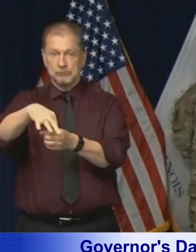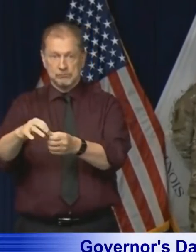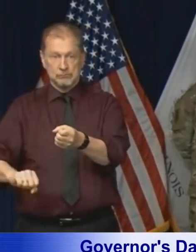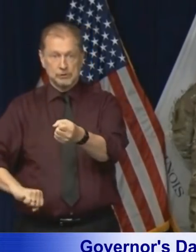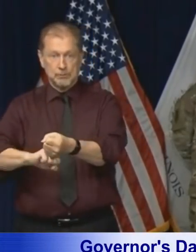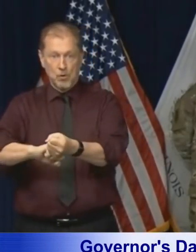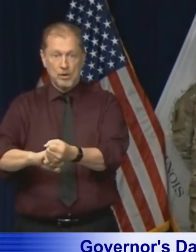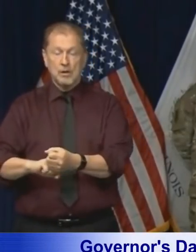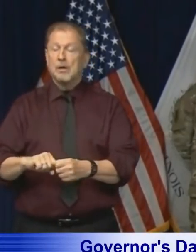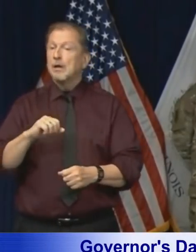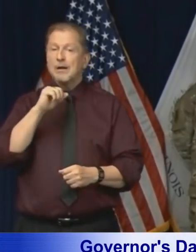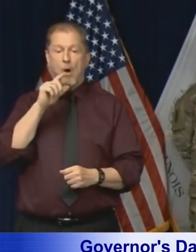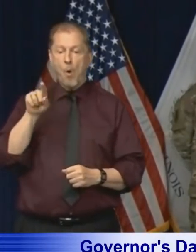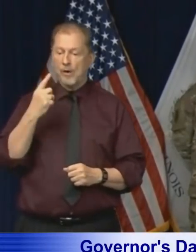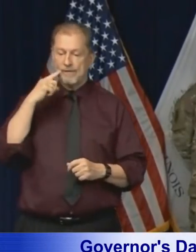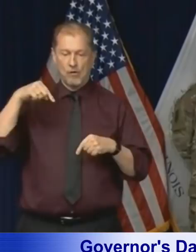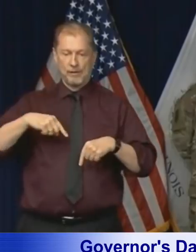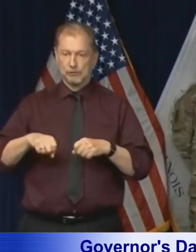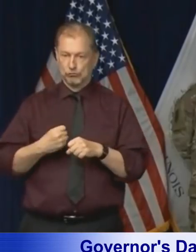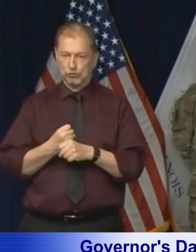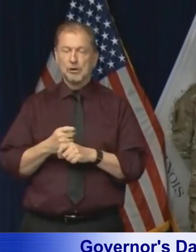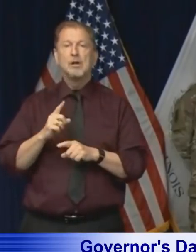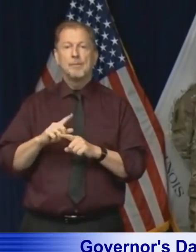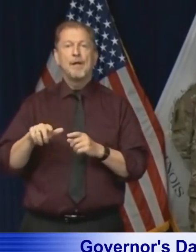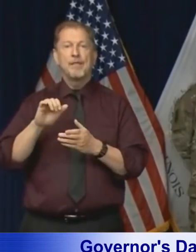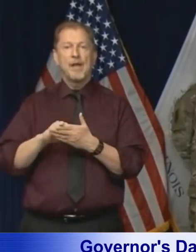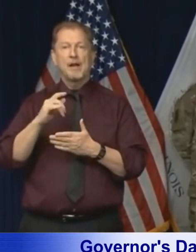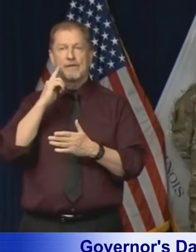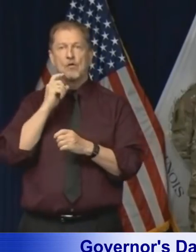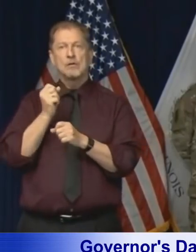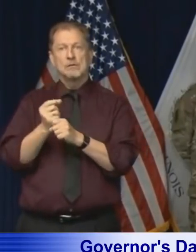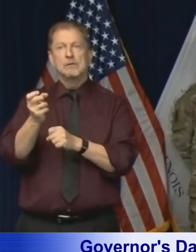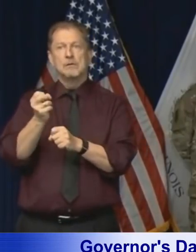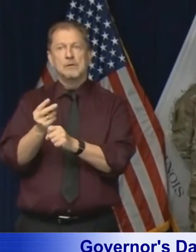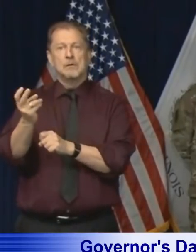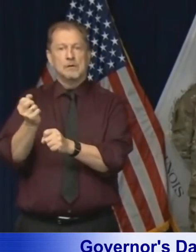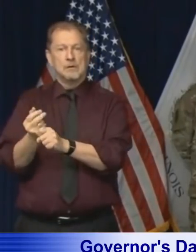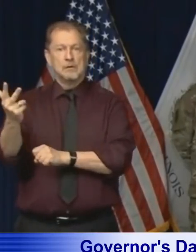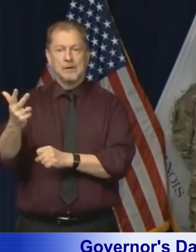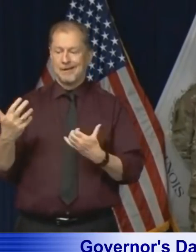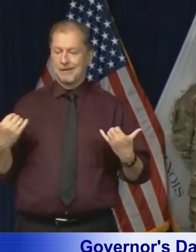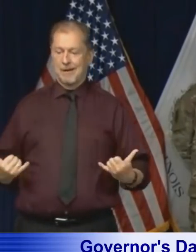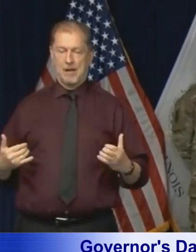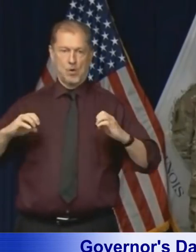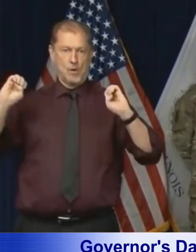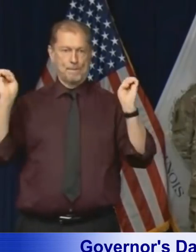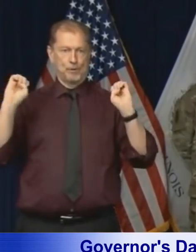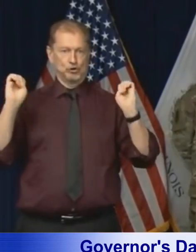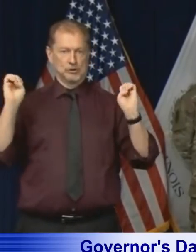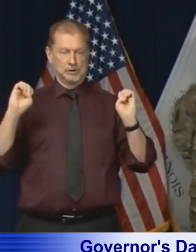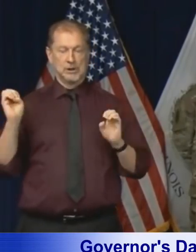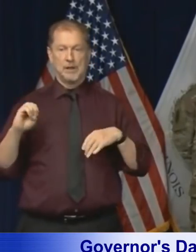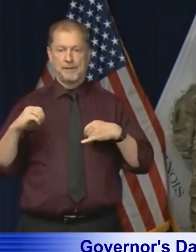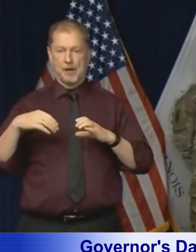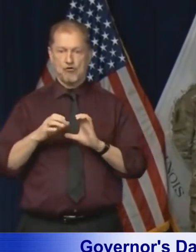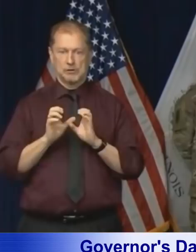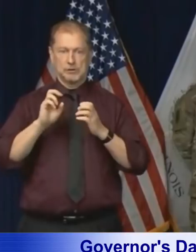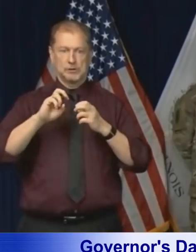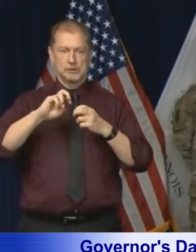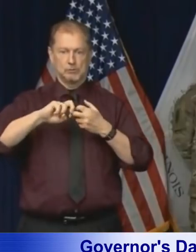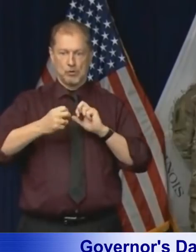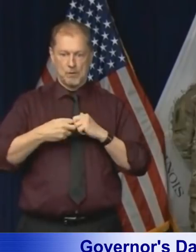deficit that exists for the state. We're in a pandemic. We're in an emergency. This crisis is causing a